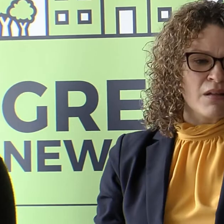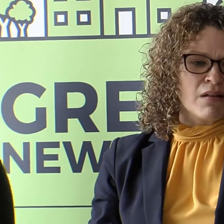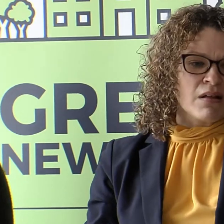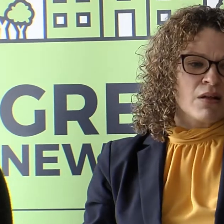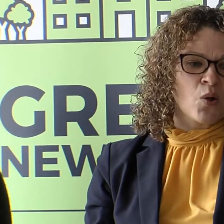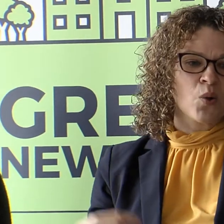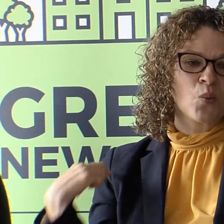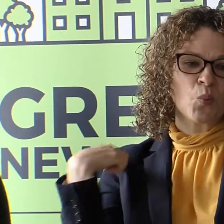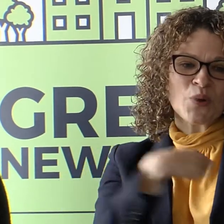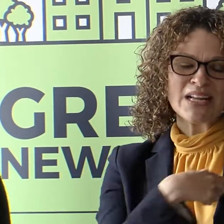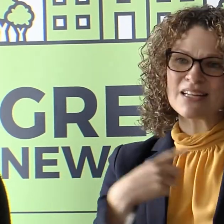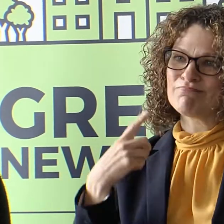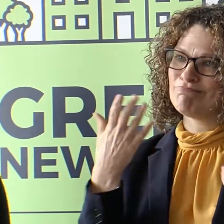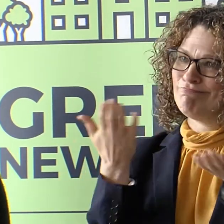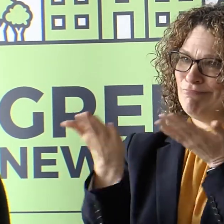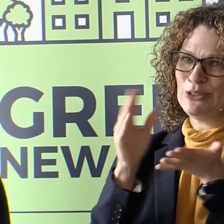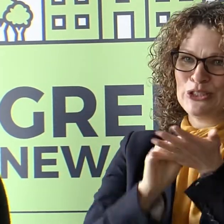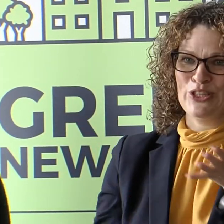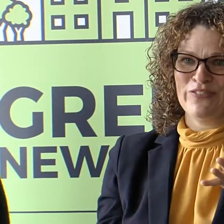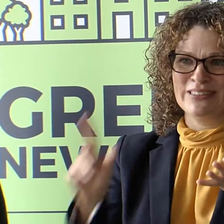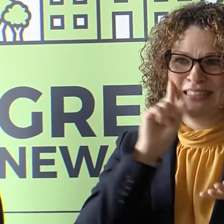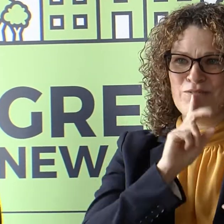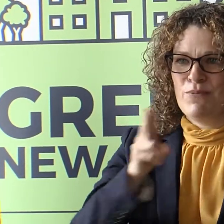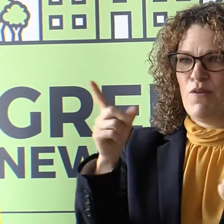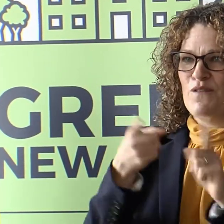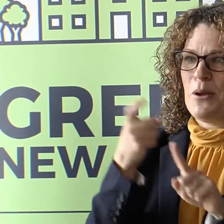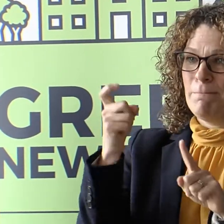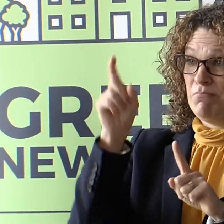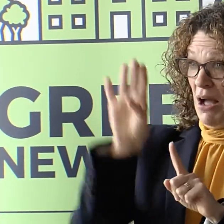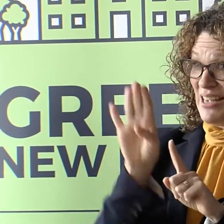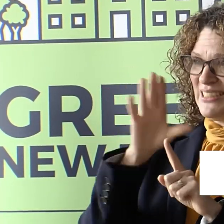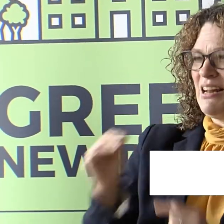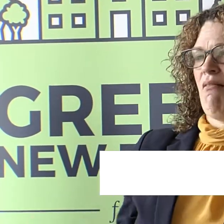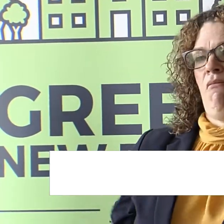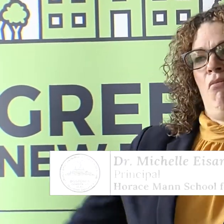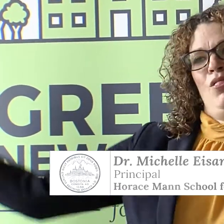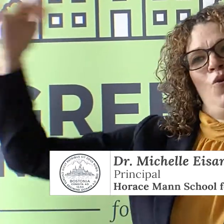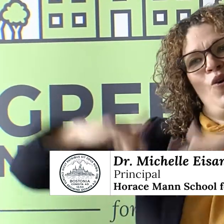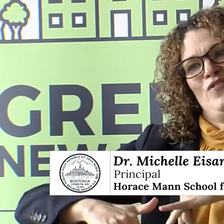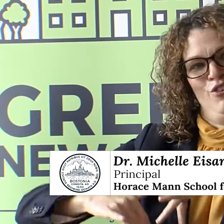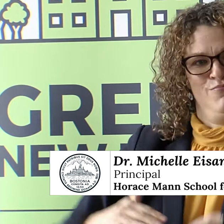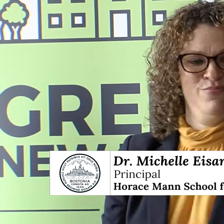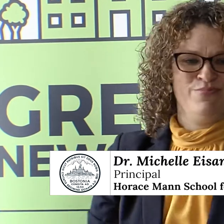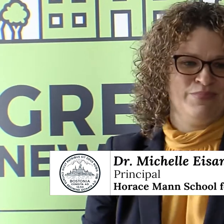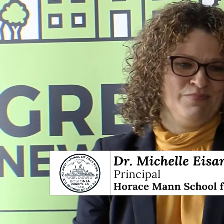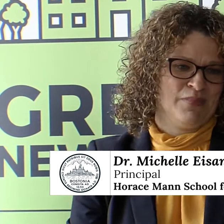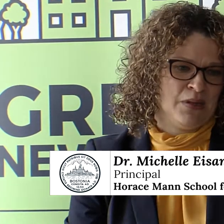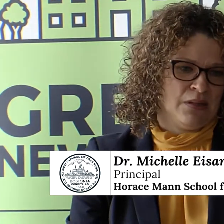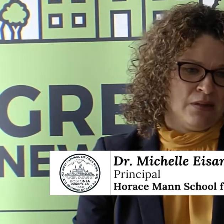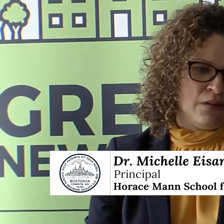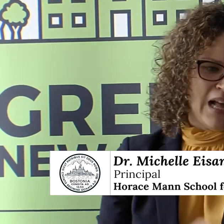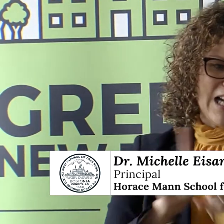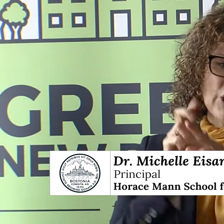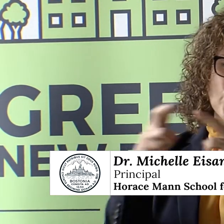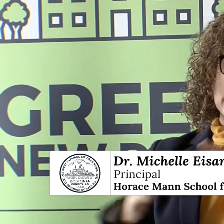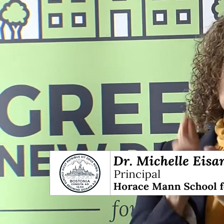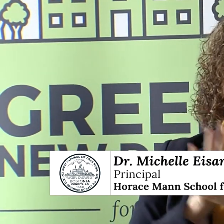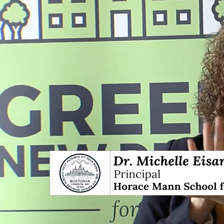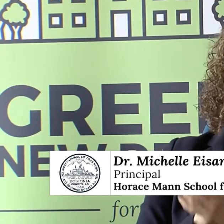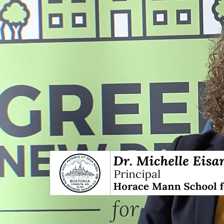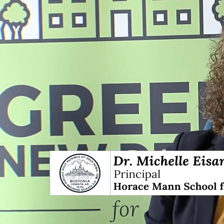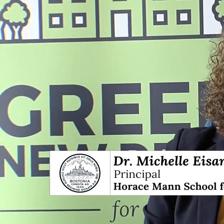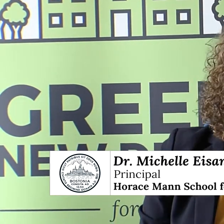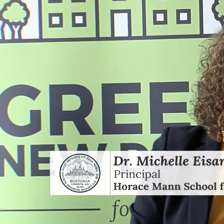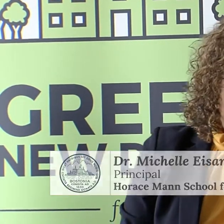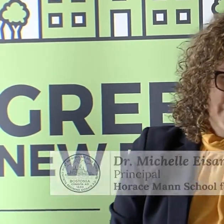Language School, which serves regionally. We're a regional source for deaf and hard of hearing students, not just in Boston, but